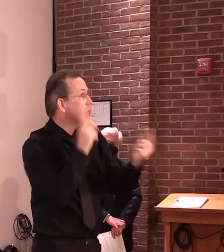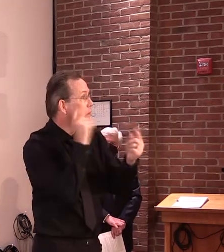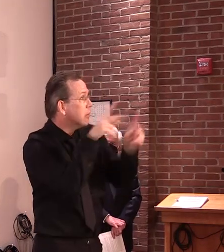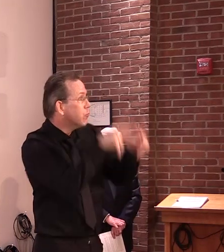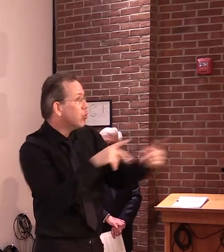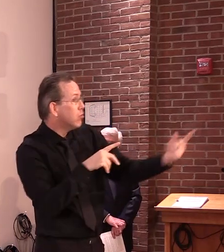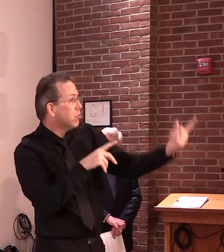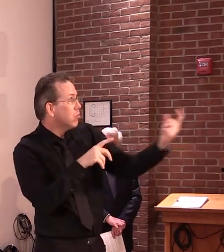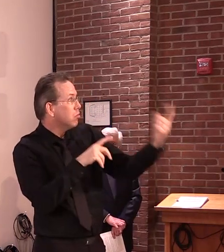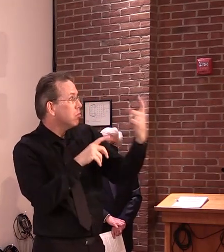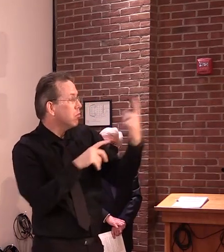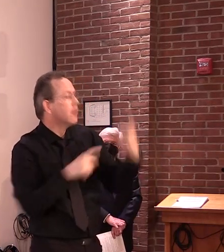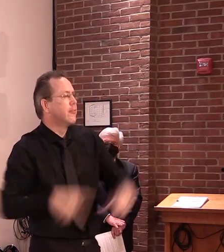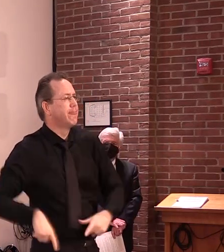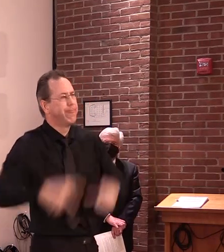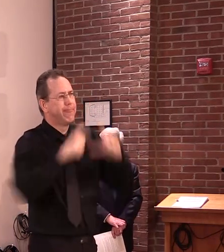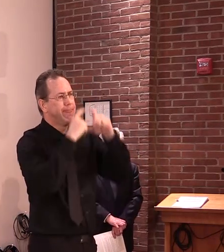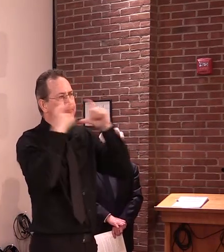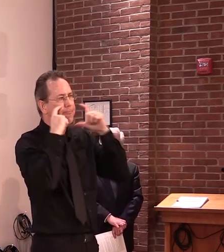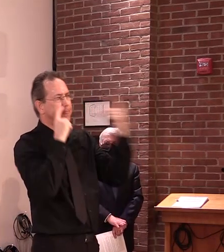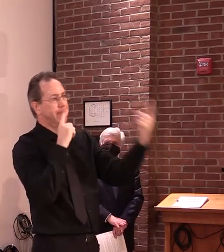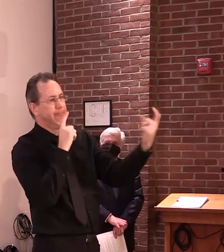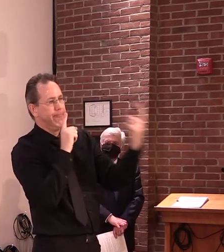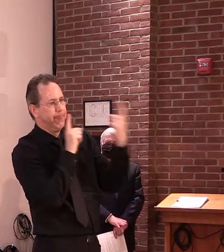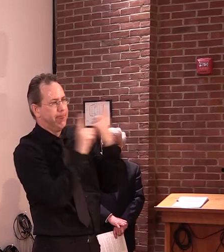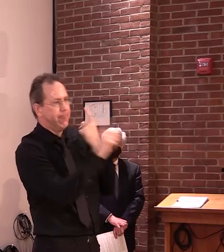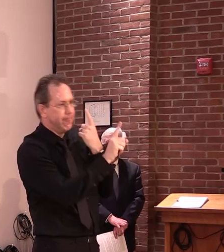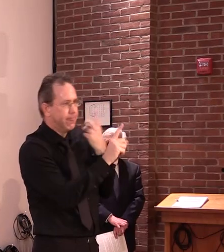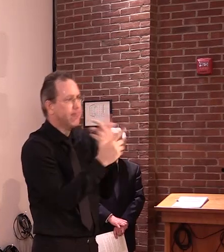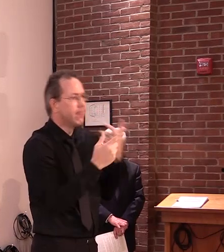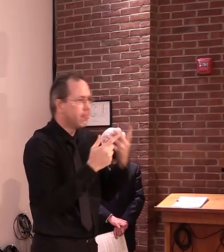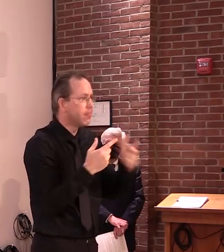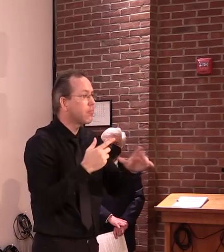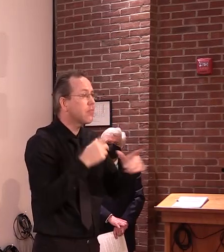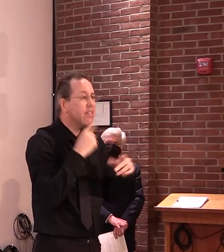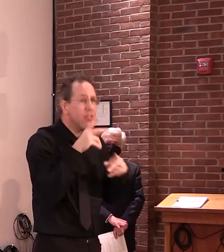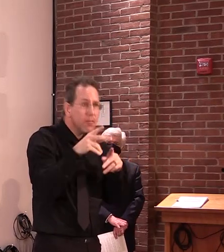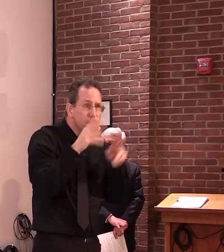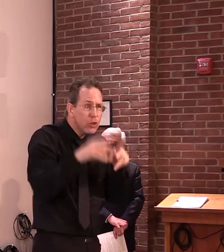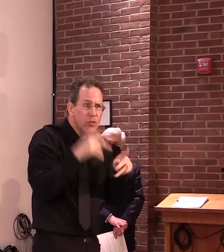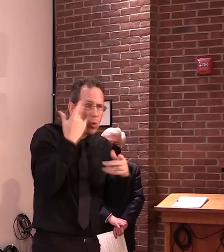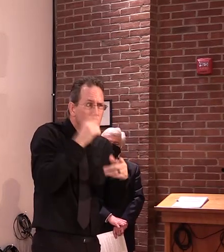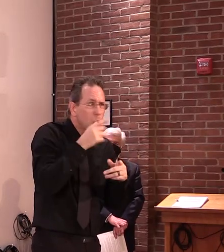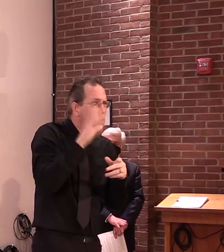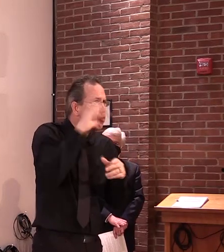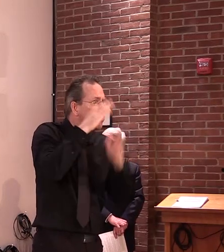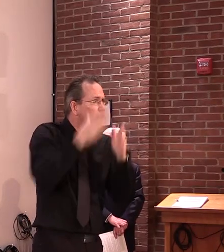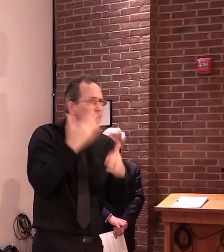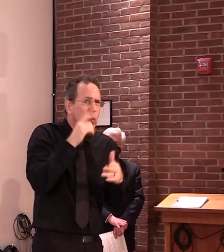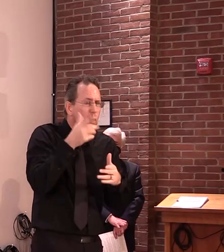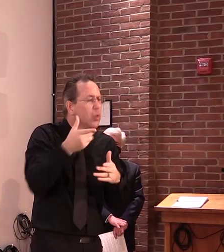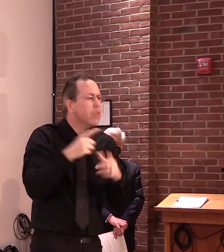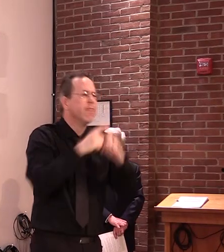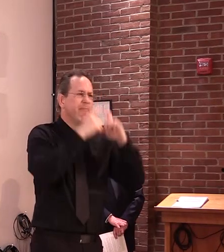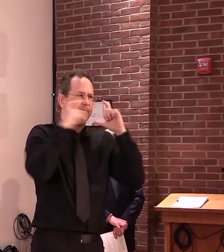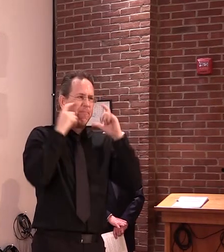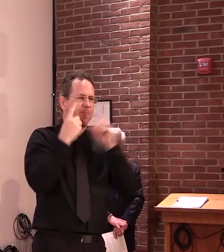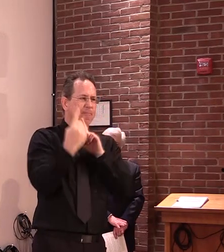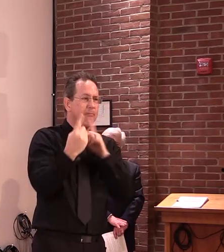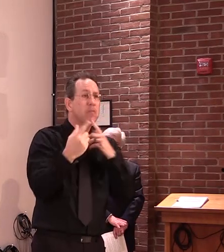If you enter an enclosed space with other people, put it on and keep it on. Make room for all.